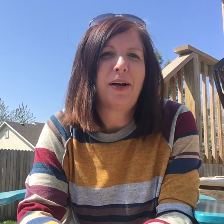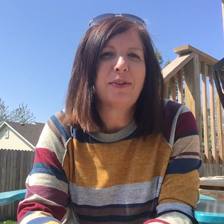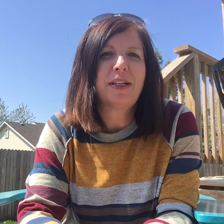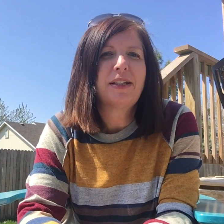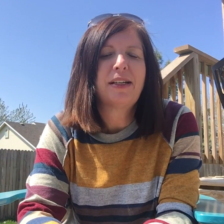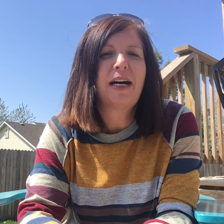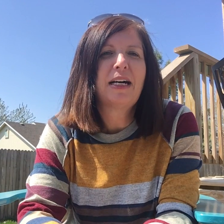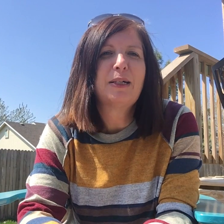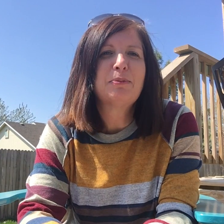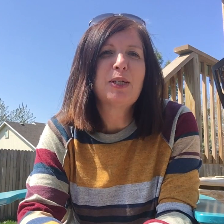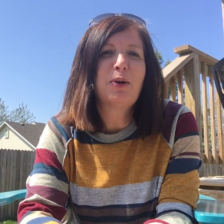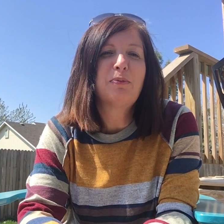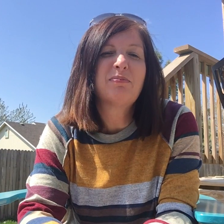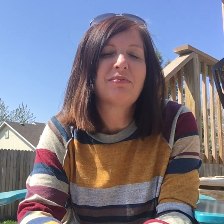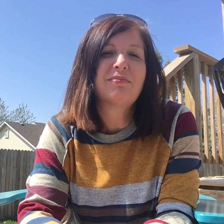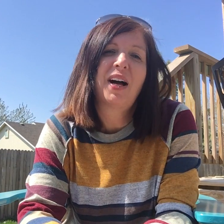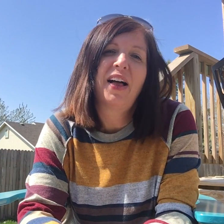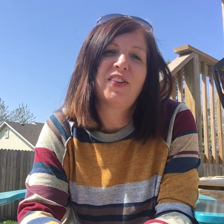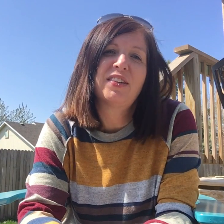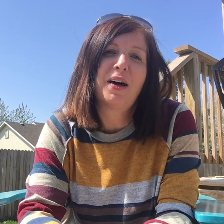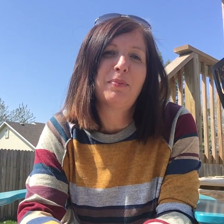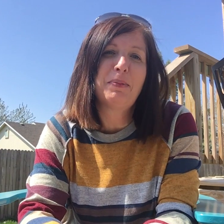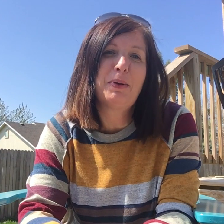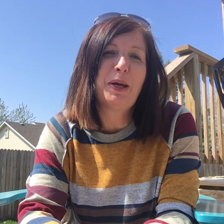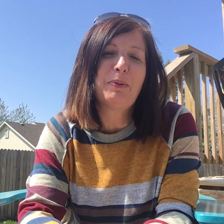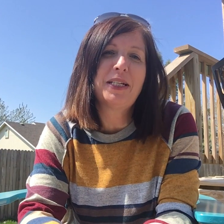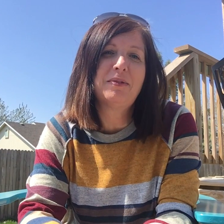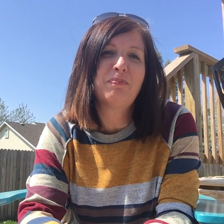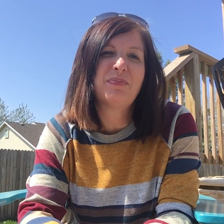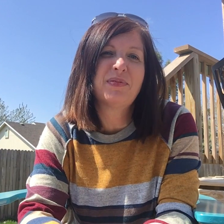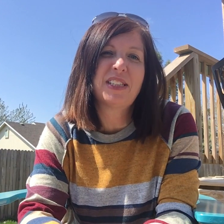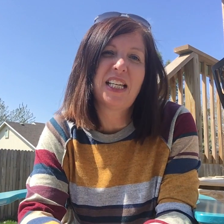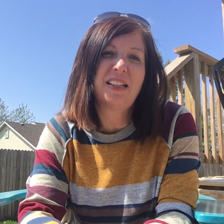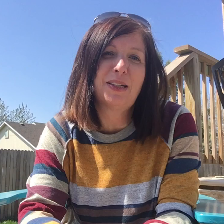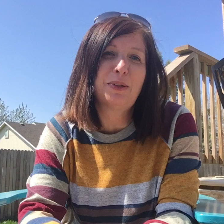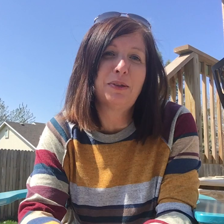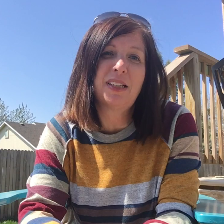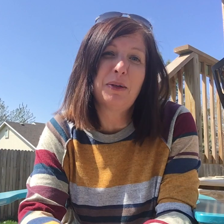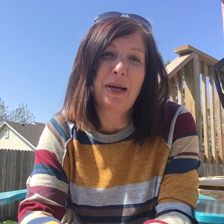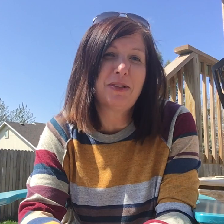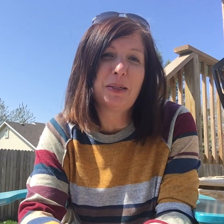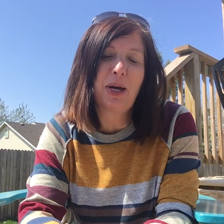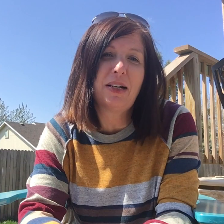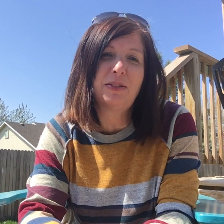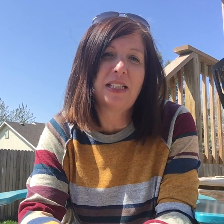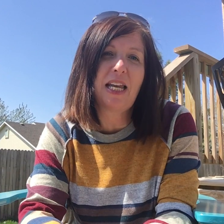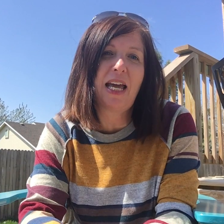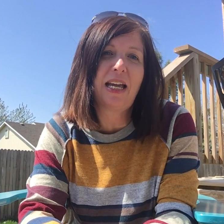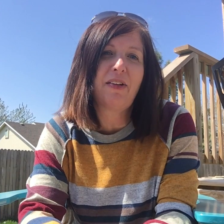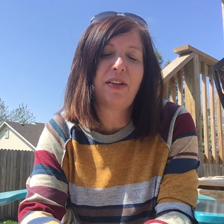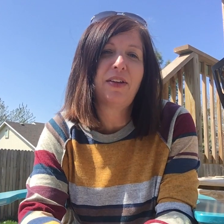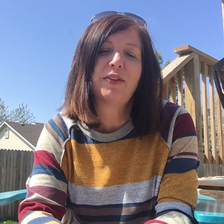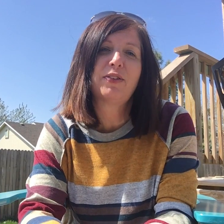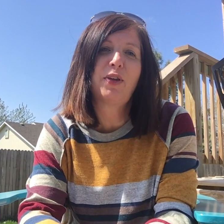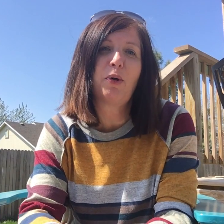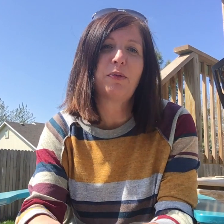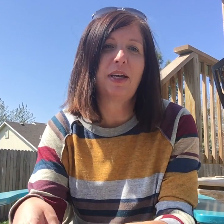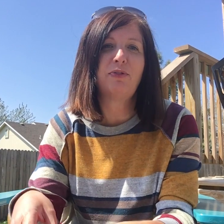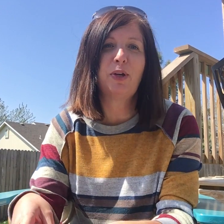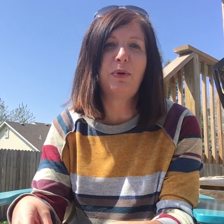so I just thought maybe we would sing a little Little Mousy Brown today so if you're